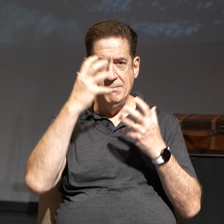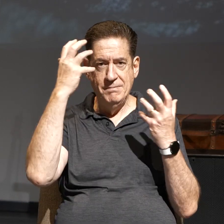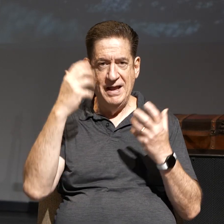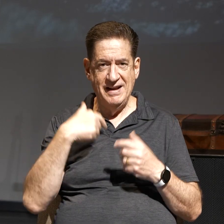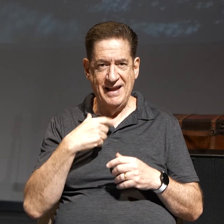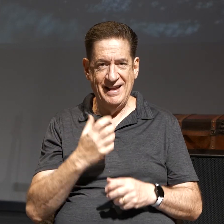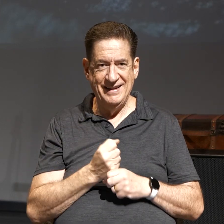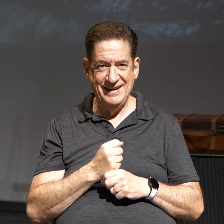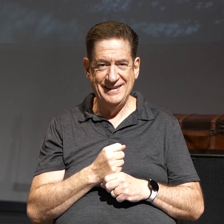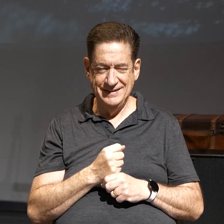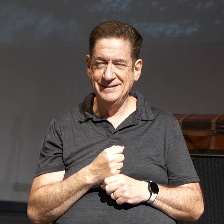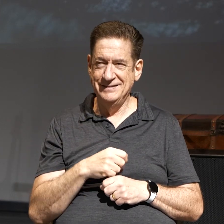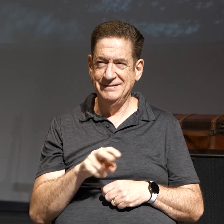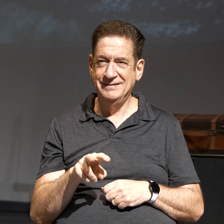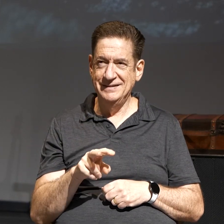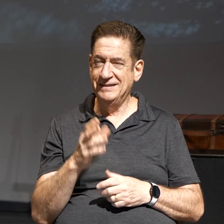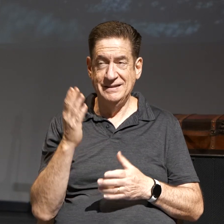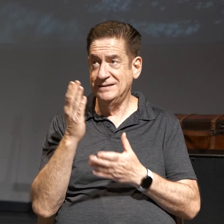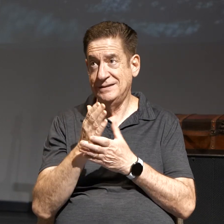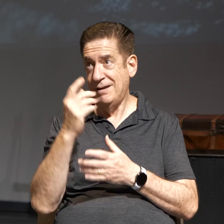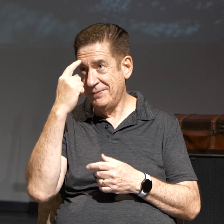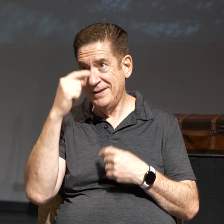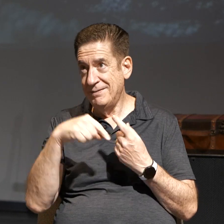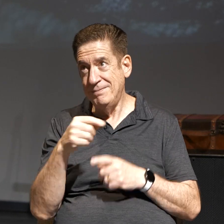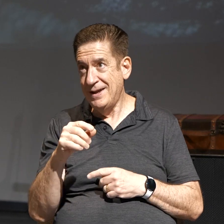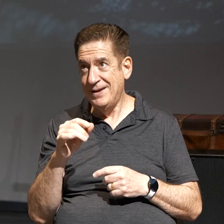And I would think, as a kid, well, stop thinking about it, Mom.